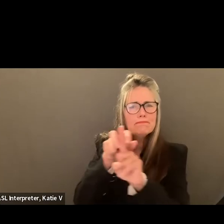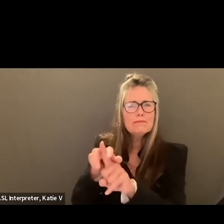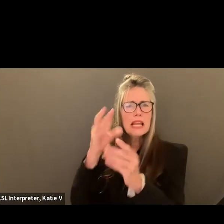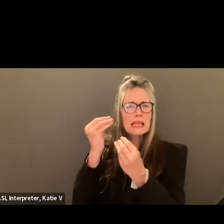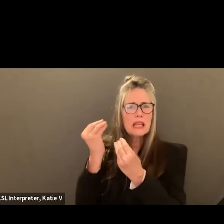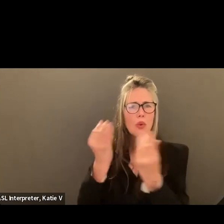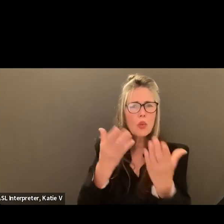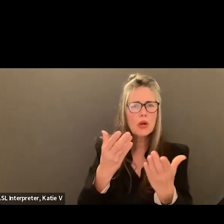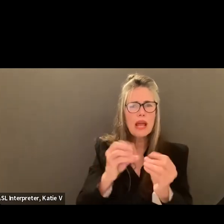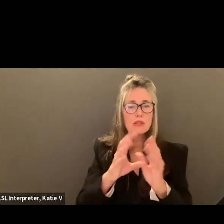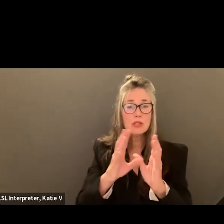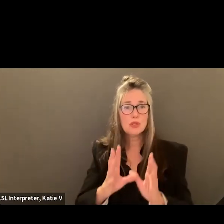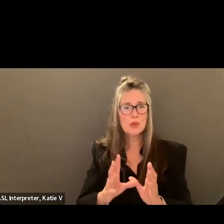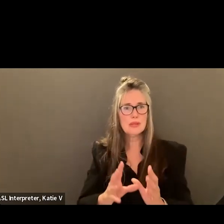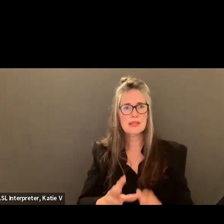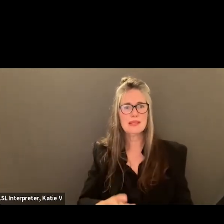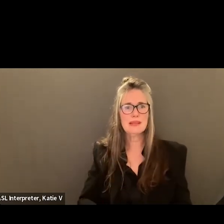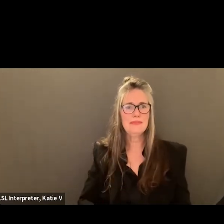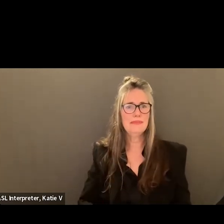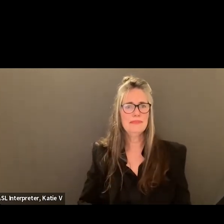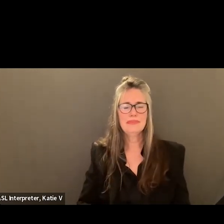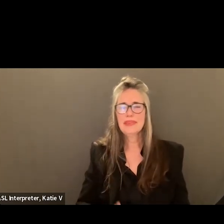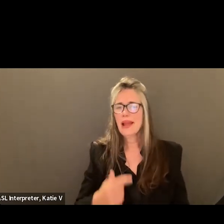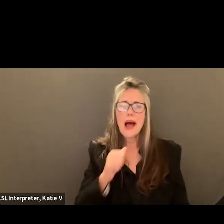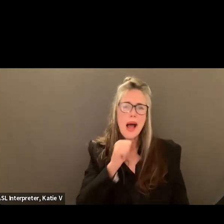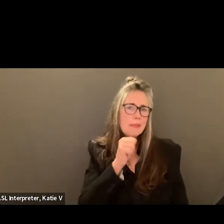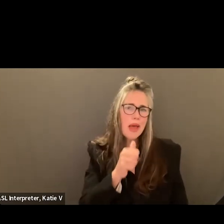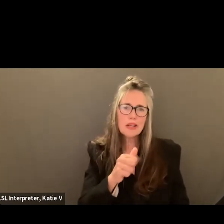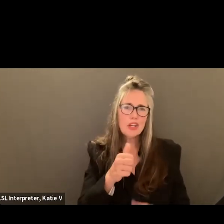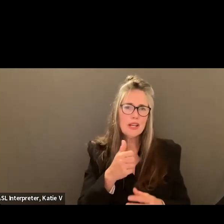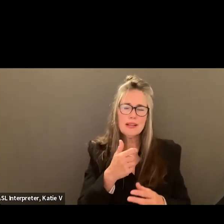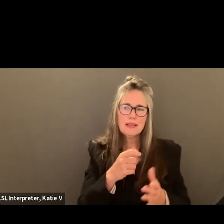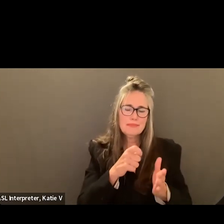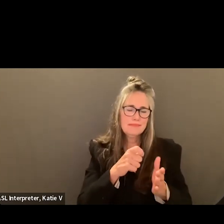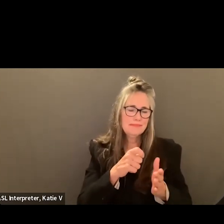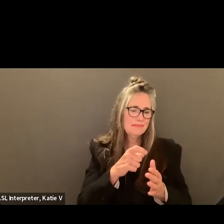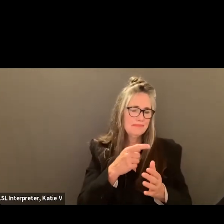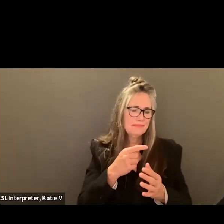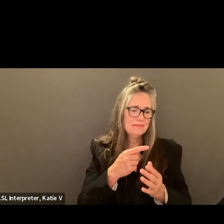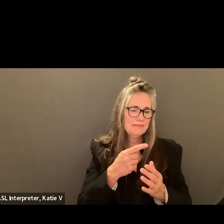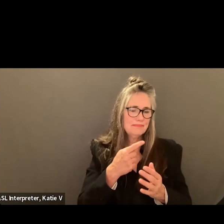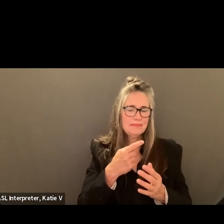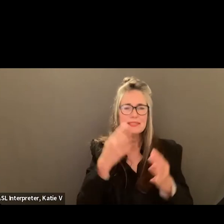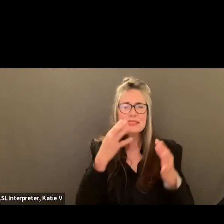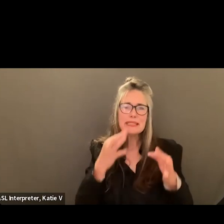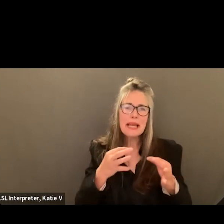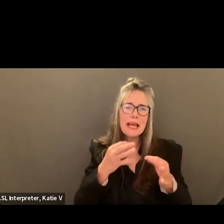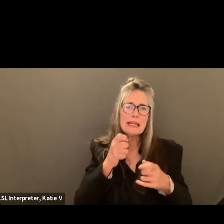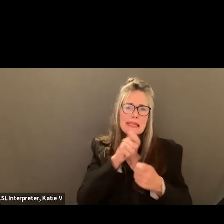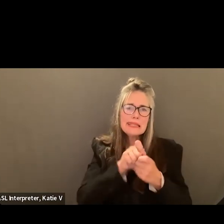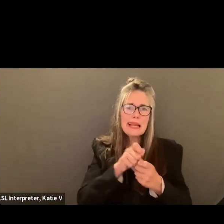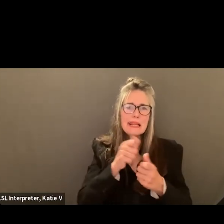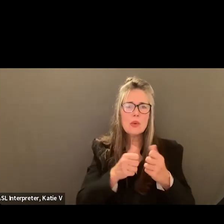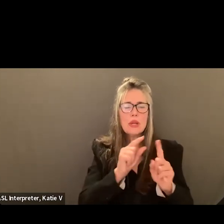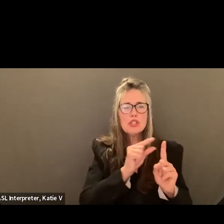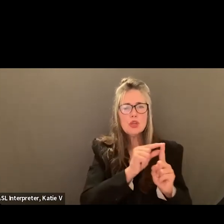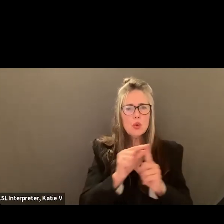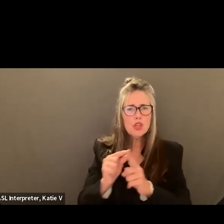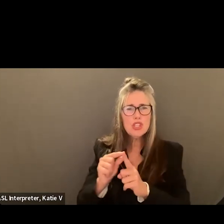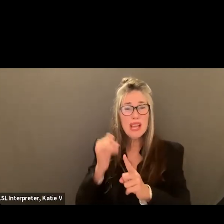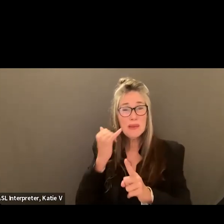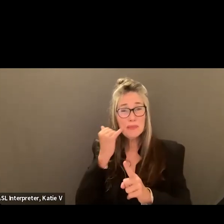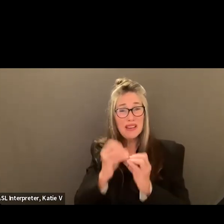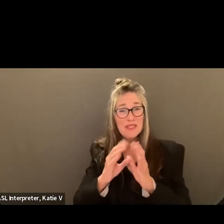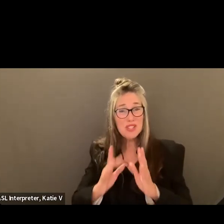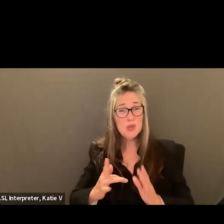out. Like feeling, again, I'm not going to wordsmith it, but, you know, describe what a typical, if a student's feeling a